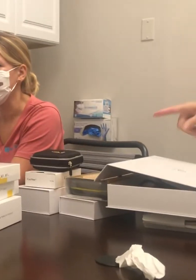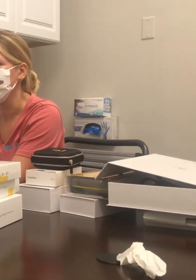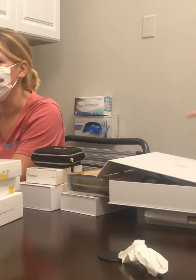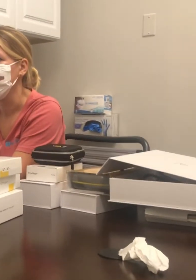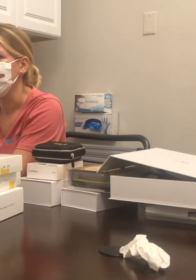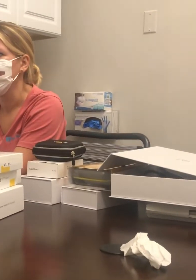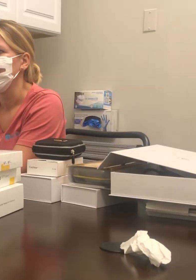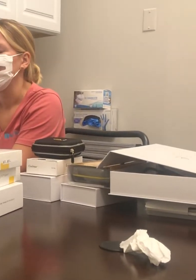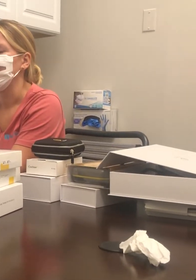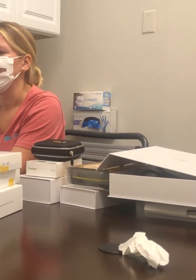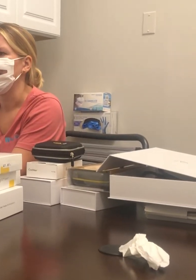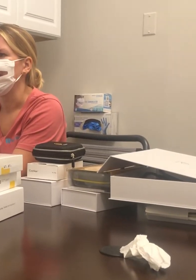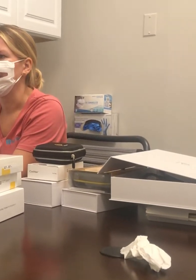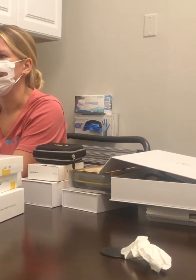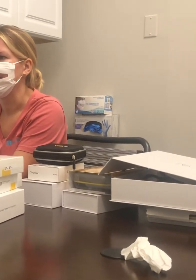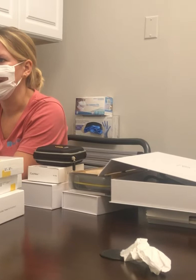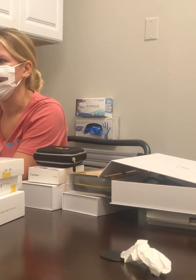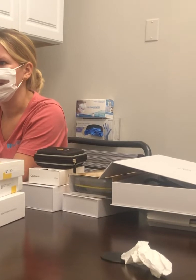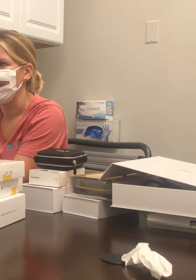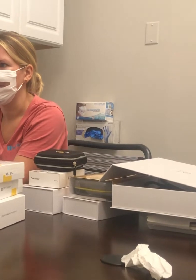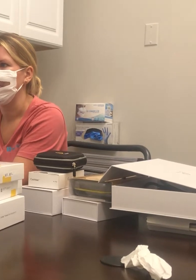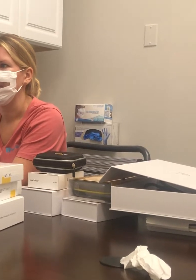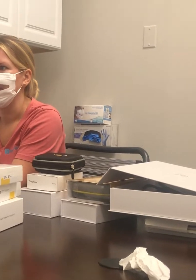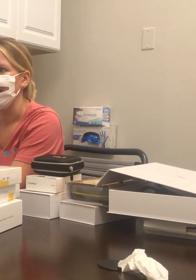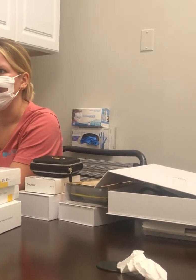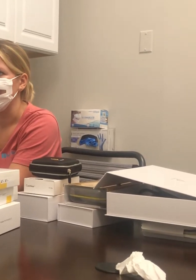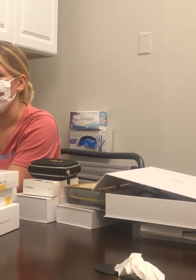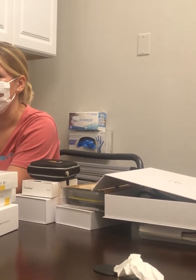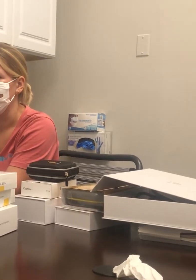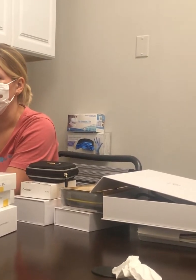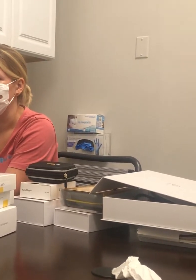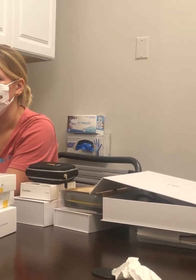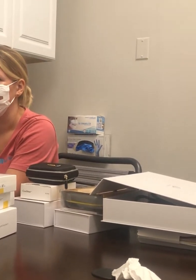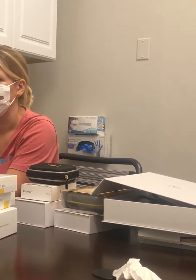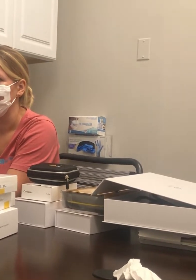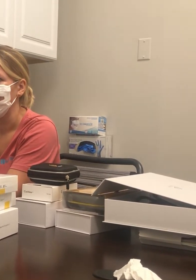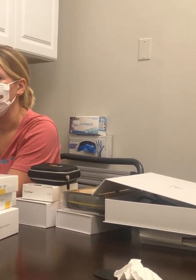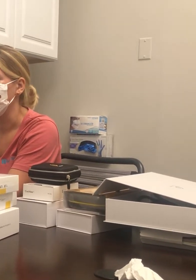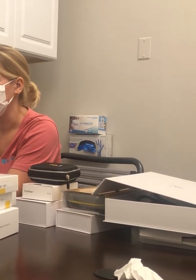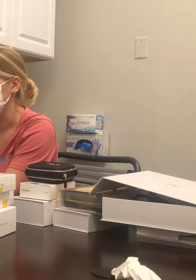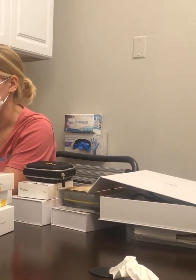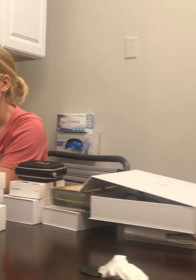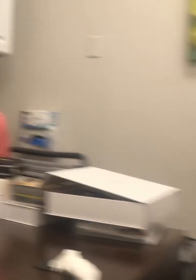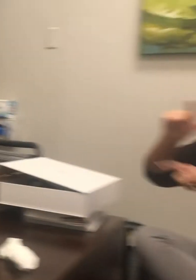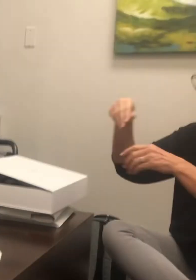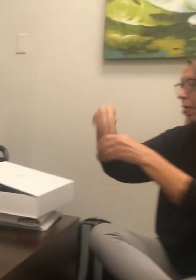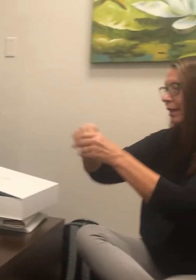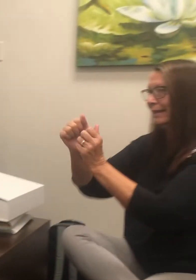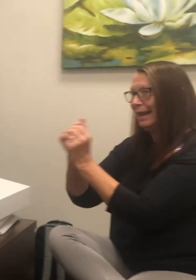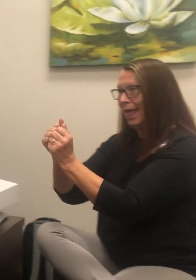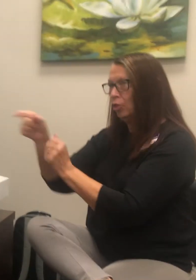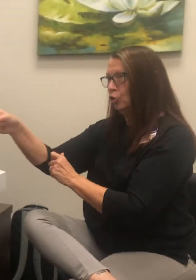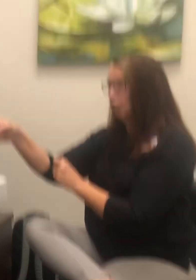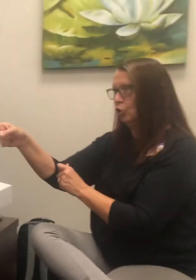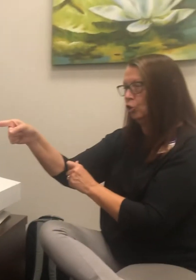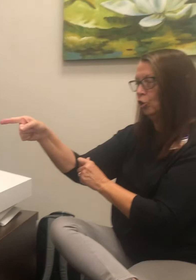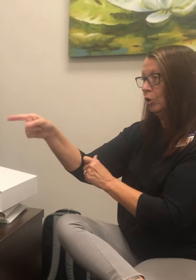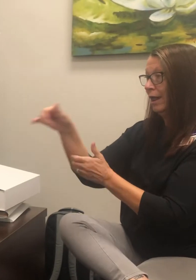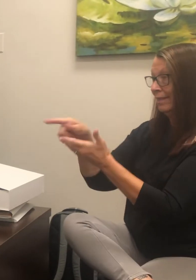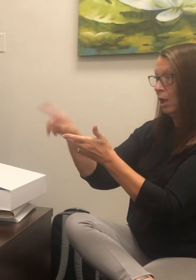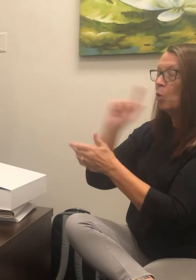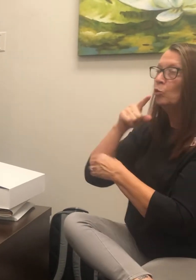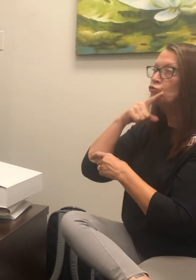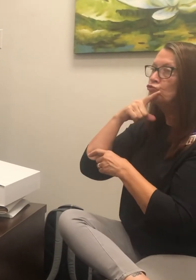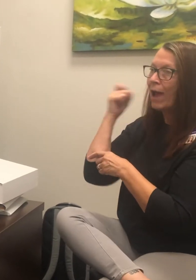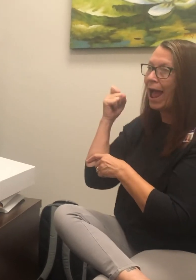the dryer so the battery does go in the dryer it all goes in there together and this will